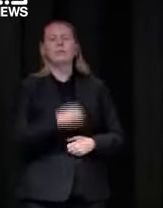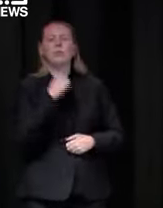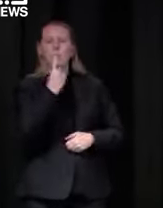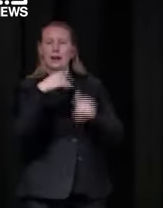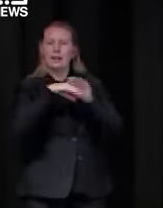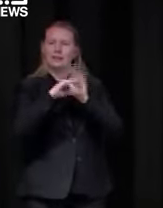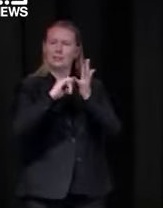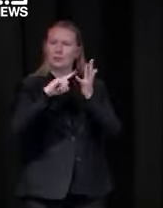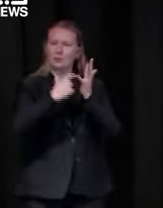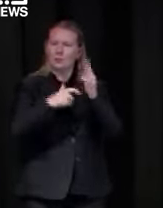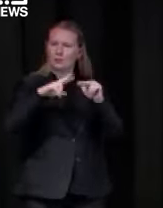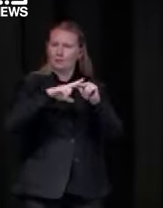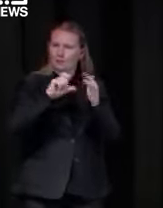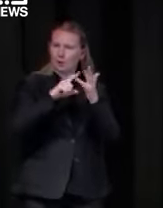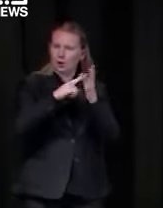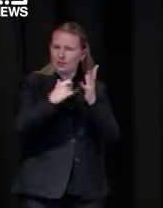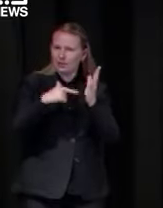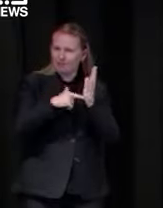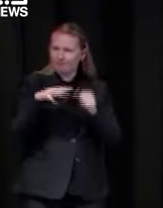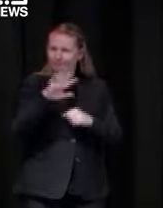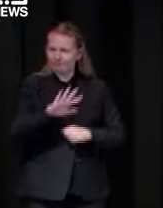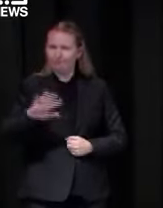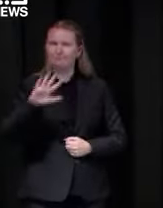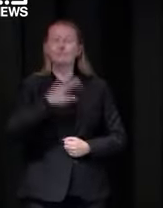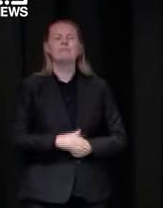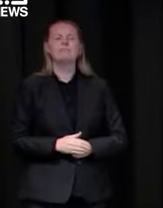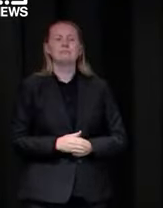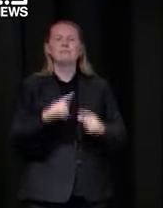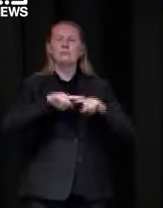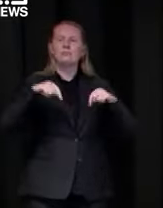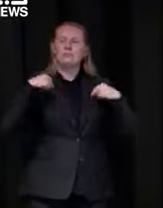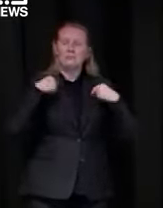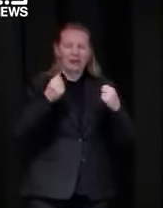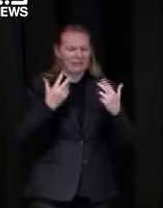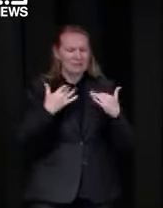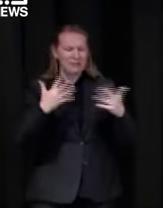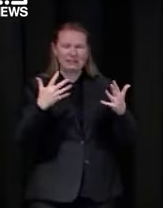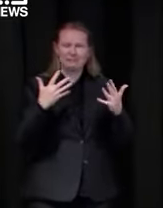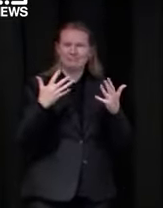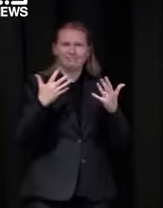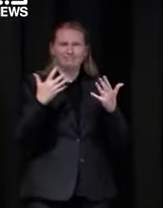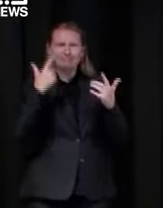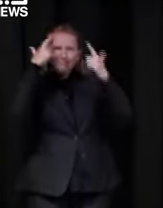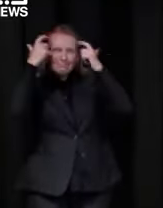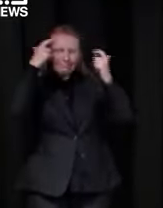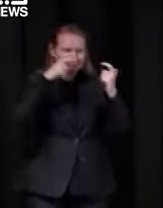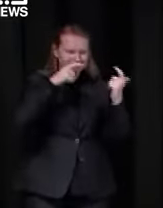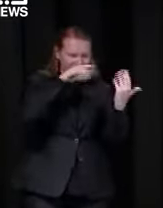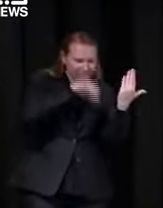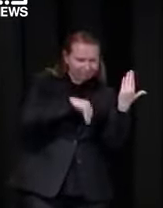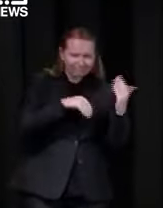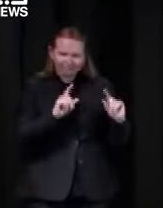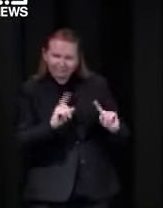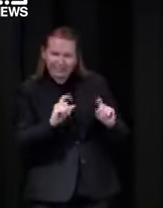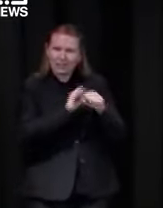coast we take into account many factors we take into account the fact that many of these cases are linked